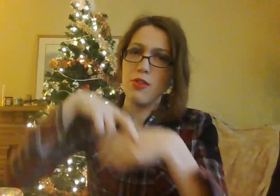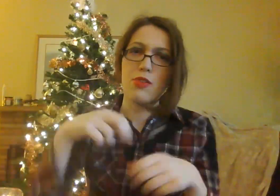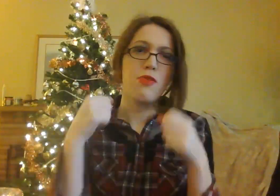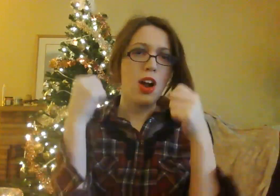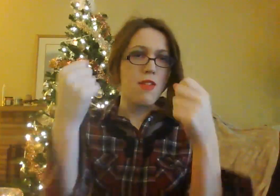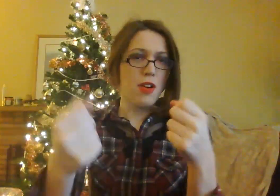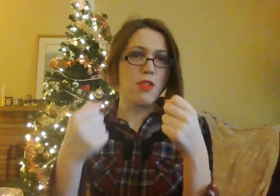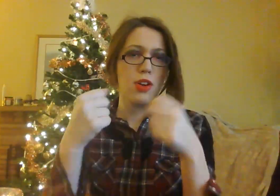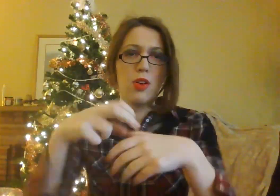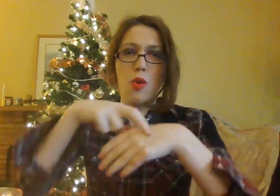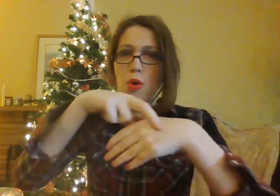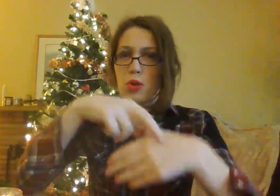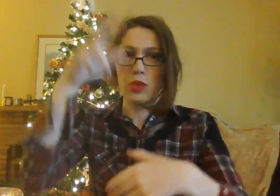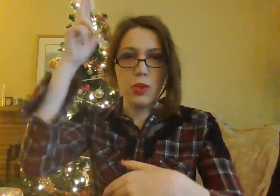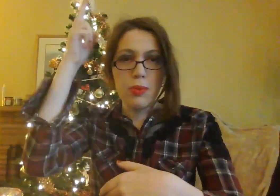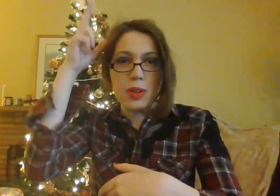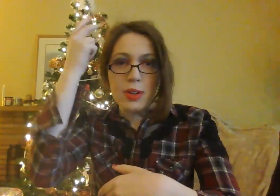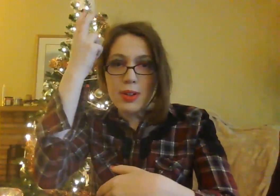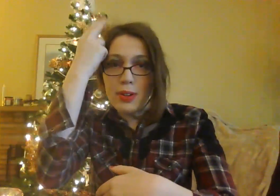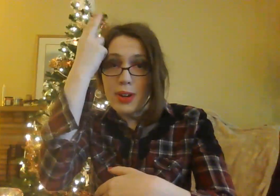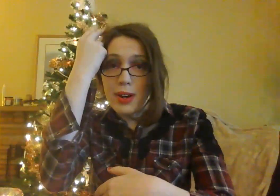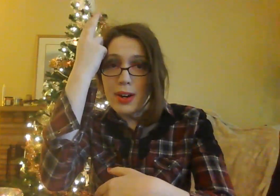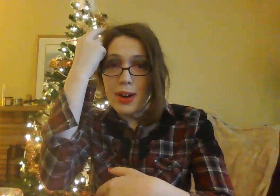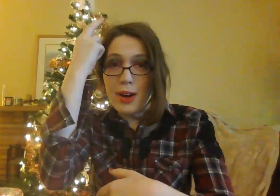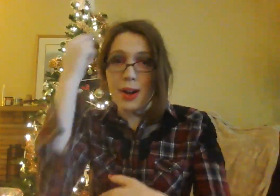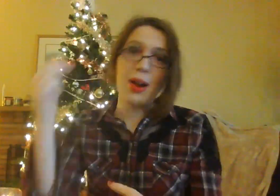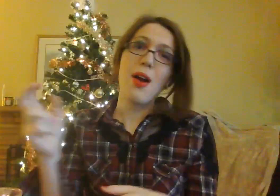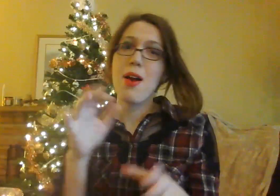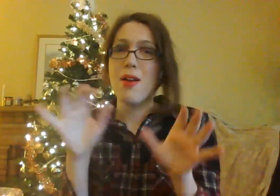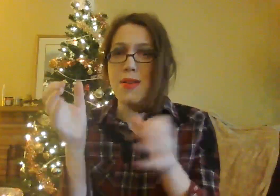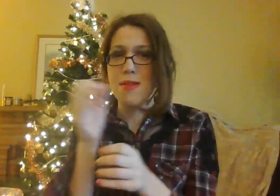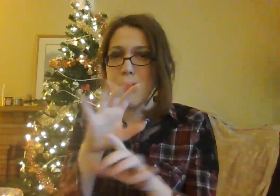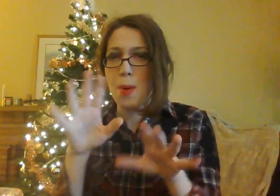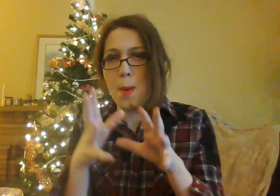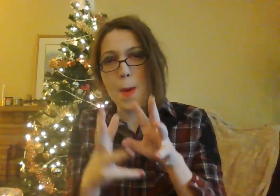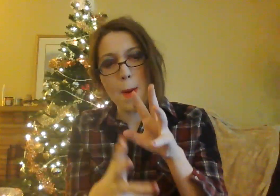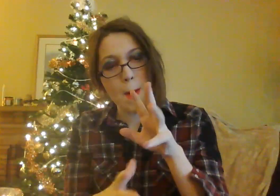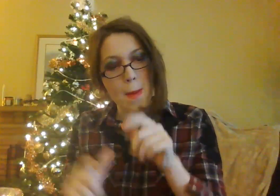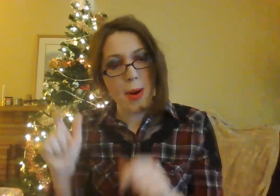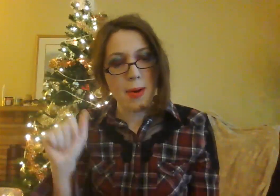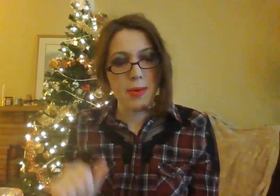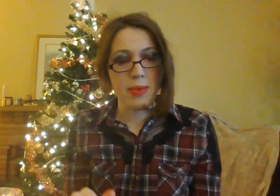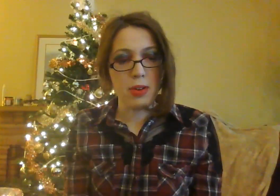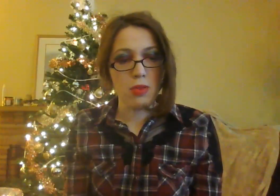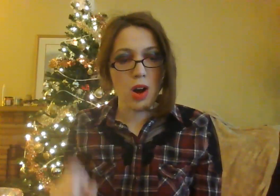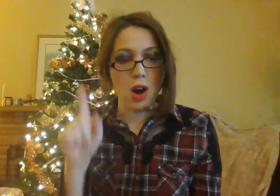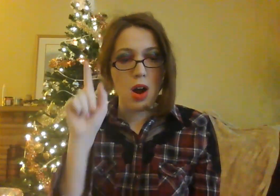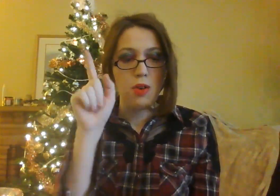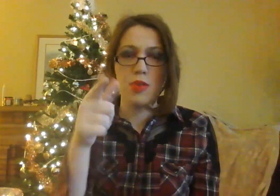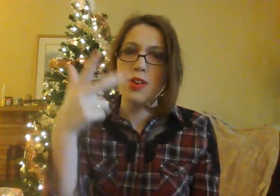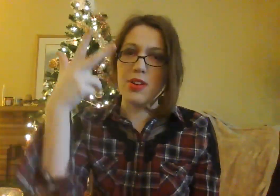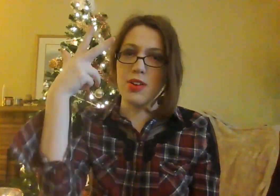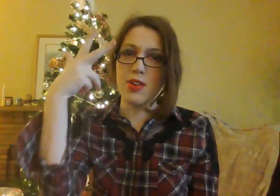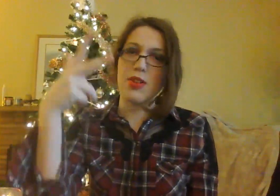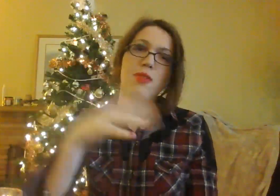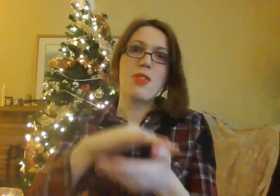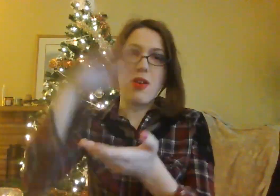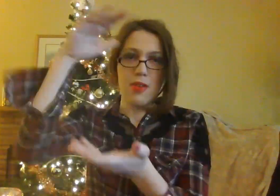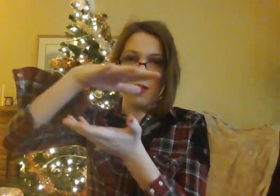drive a crooked horse, Mr. Grinch. Mr. Grinch. You're a three-decker sauerkraut and